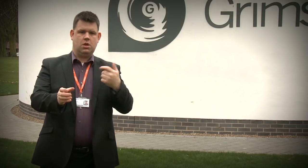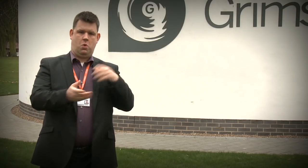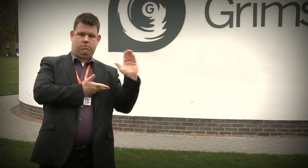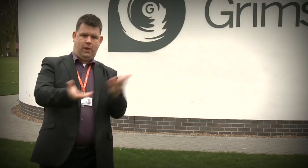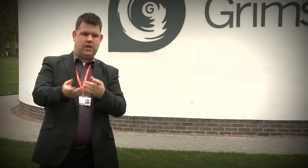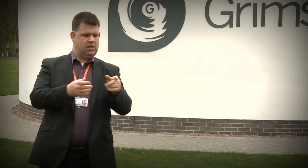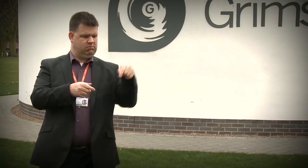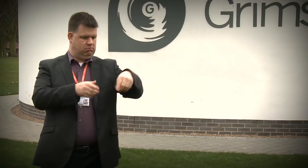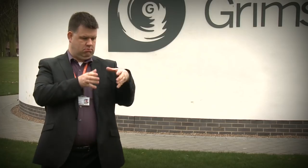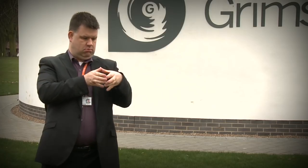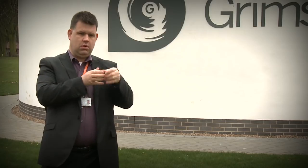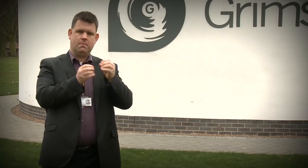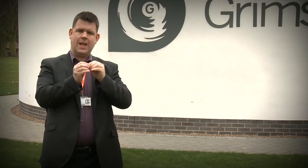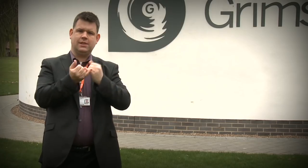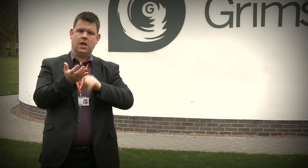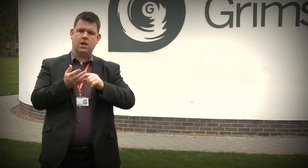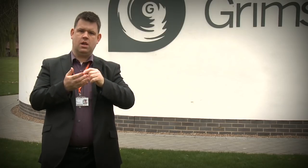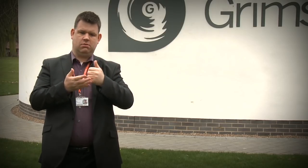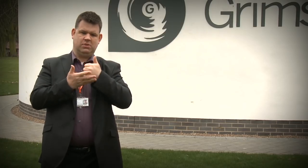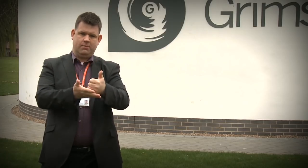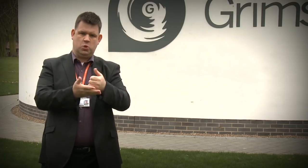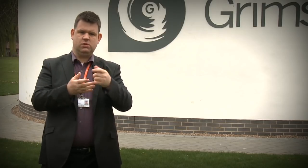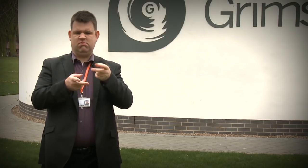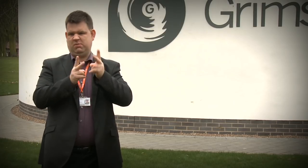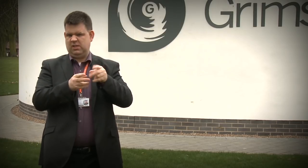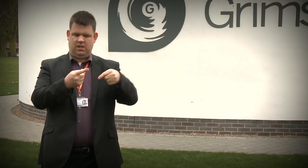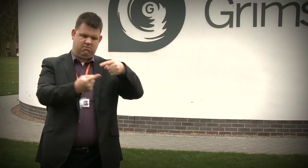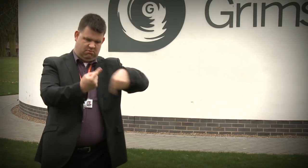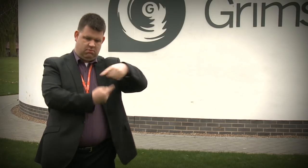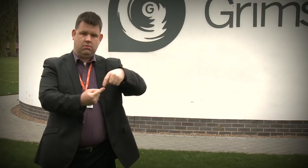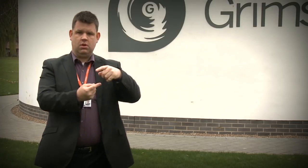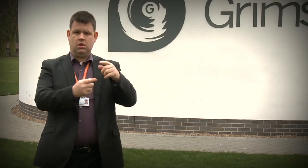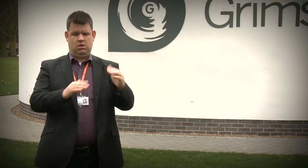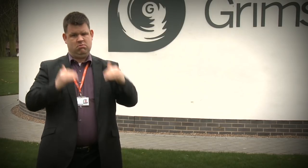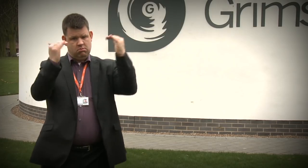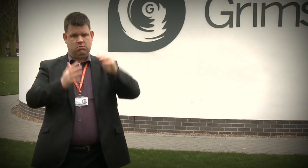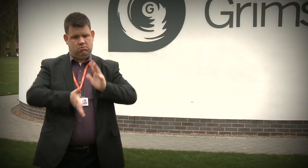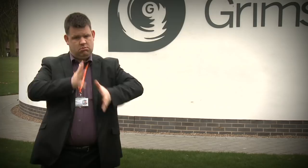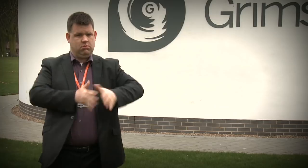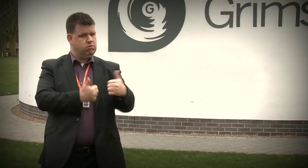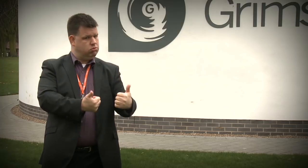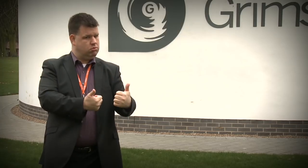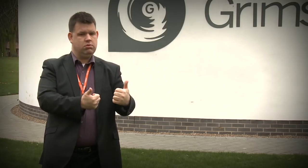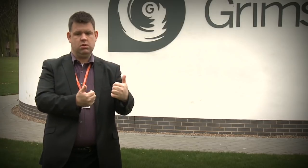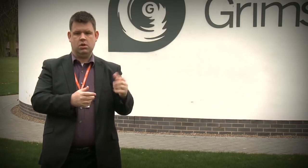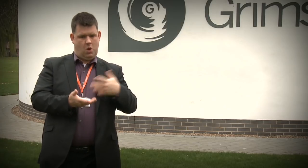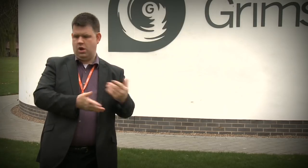Skilled communication support workers and British Sign Language interpreters are provided to support deaf learners throughout their courses.